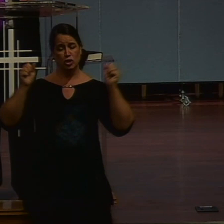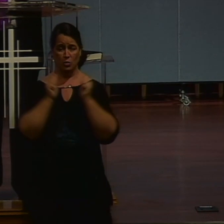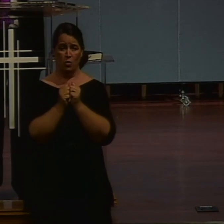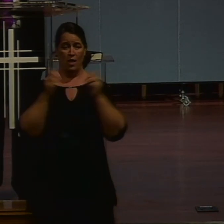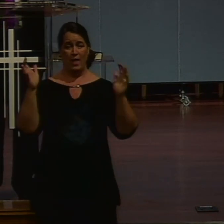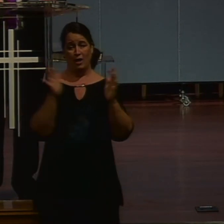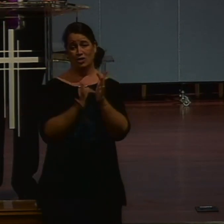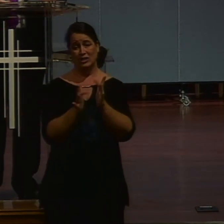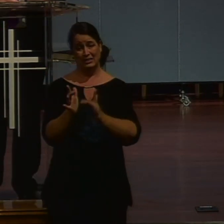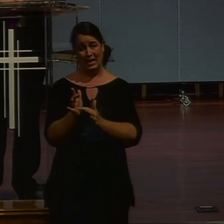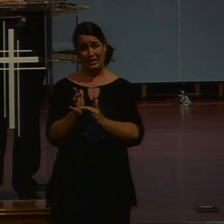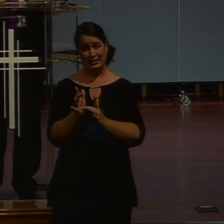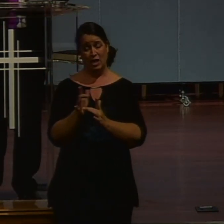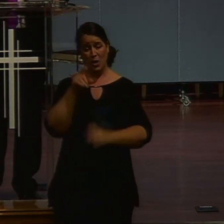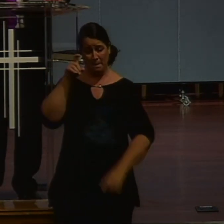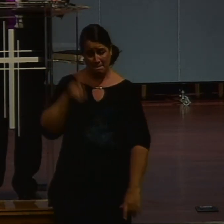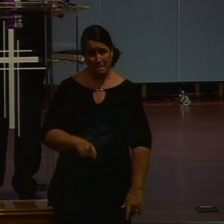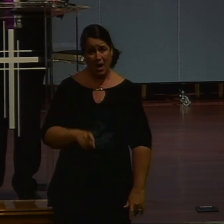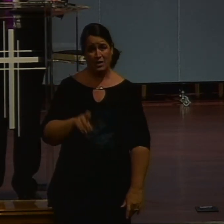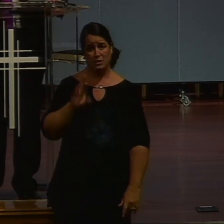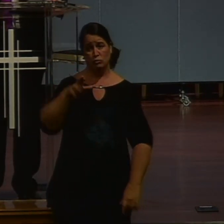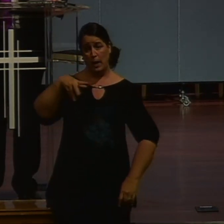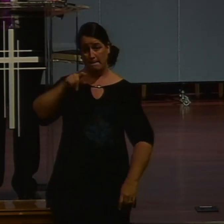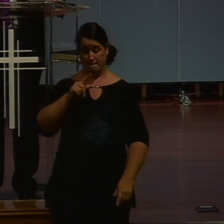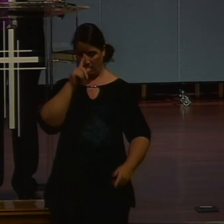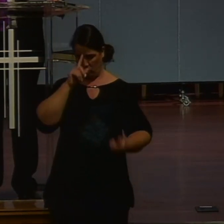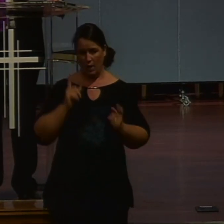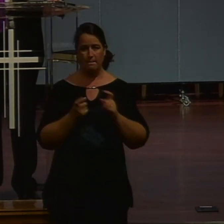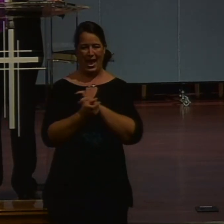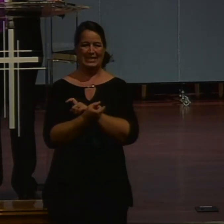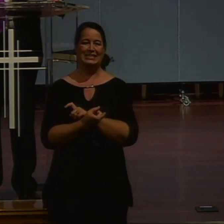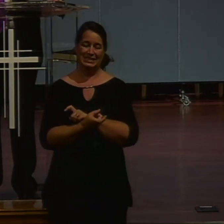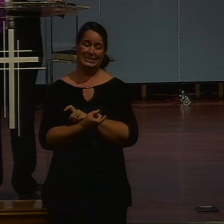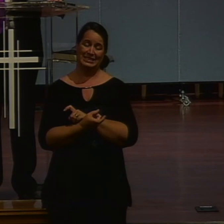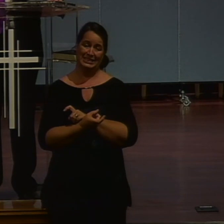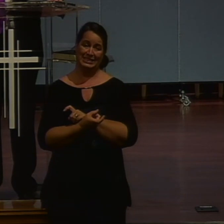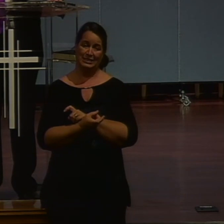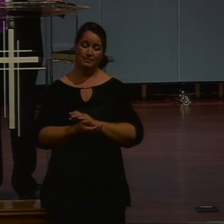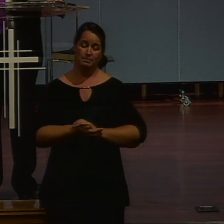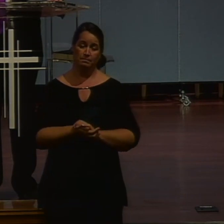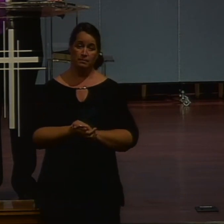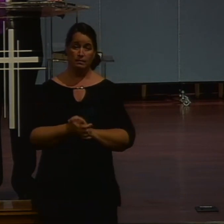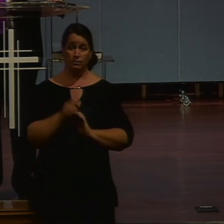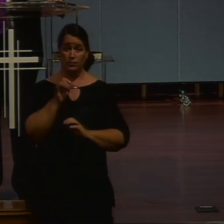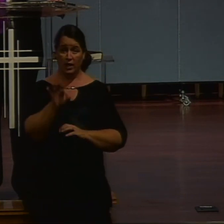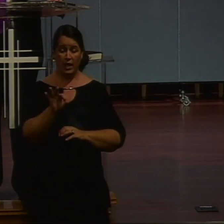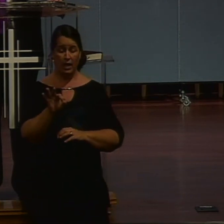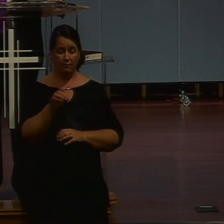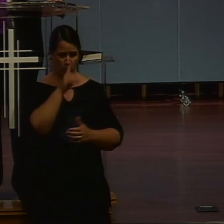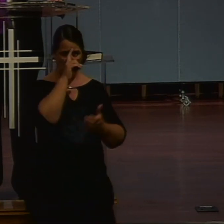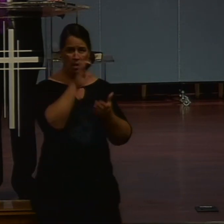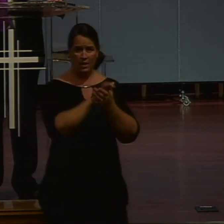salvation. Apart from repentance. From sin. And faith in Christ. Calvin said. one seeks a solution. Unless he first.